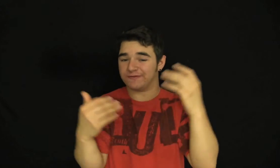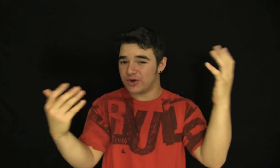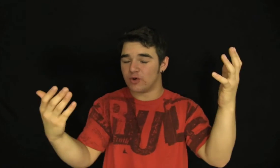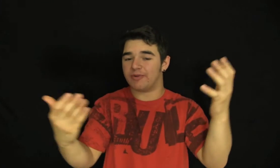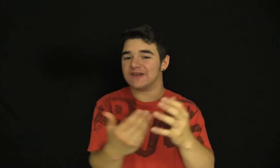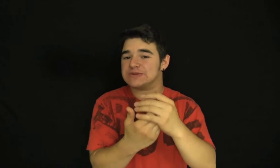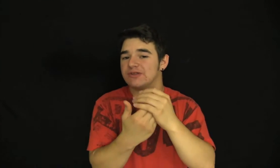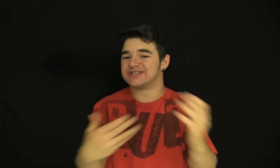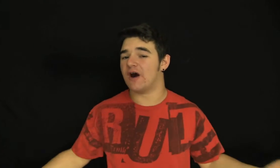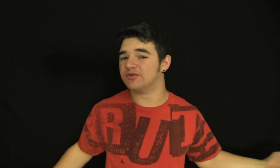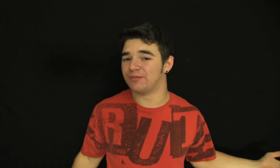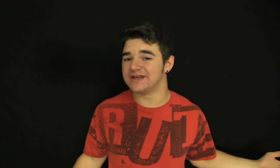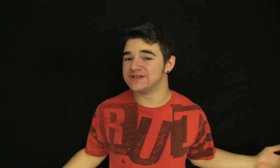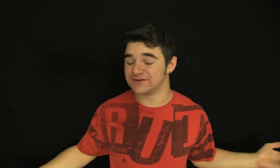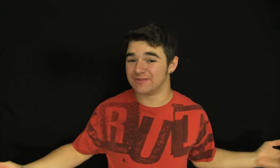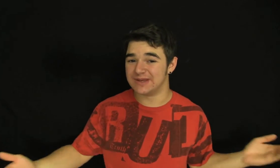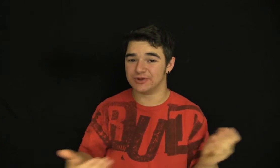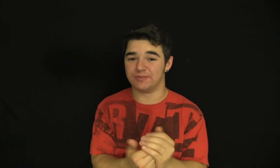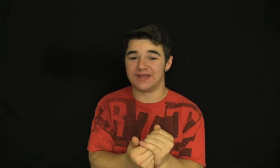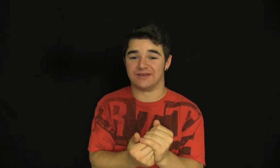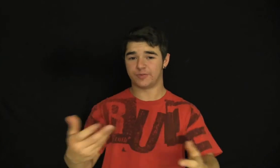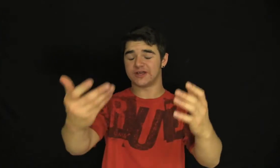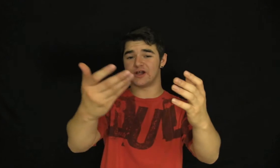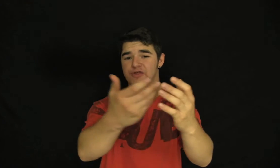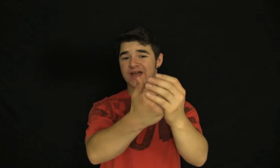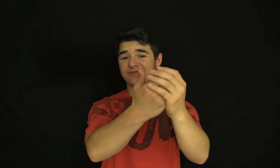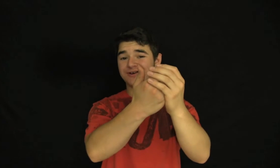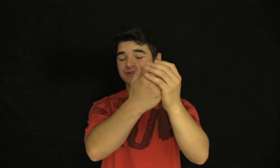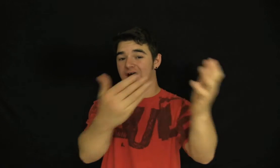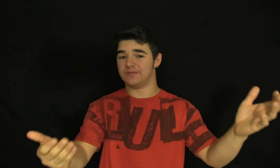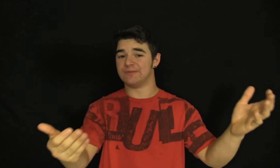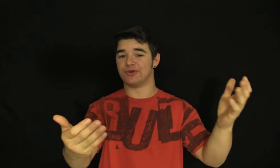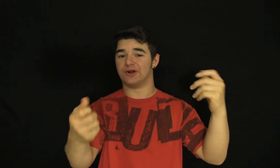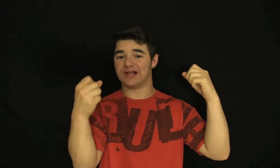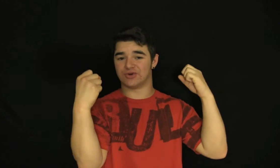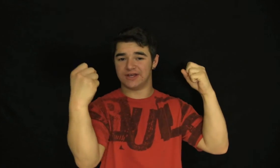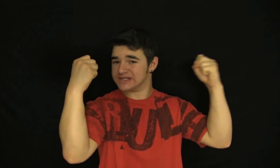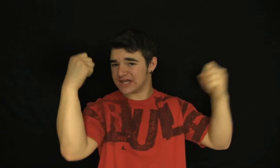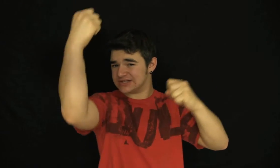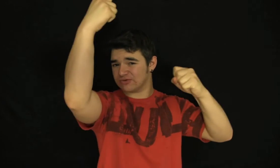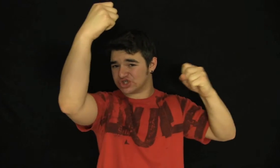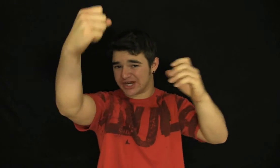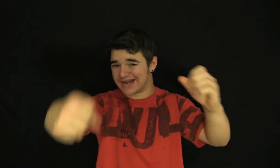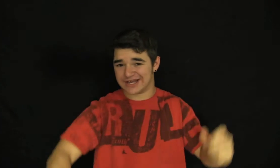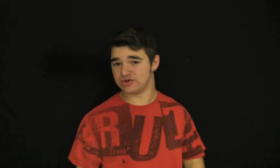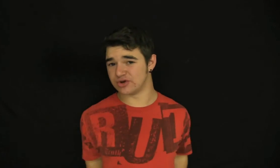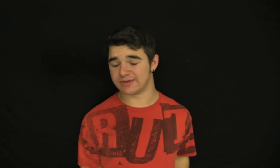If you go to a bar, that's one of the most comfortable places for some people to be. But again, on the other hand, there are a lot of people that are like, drinking is against Christianity. You shouldn't be